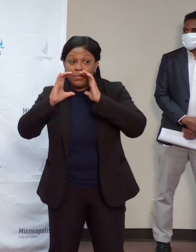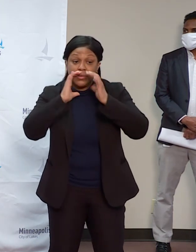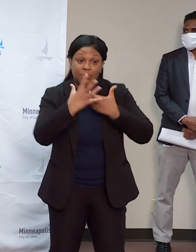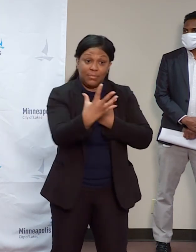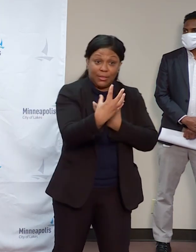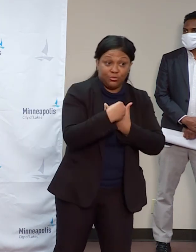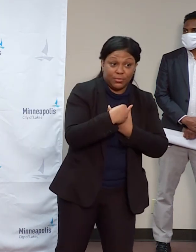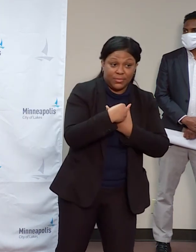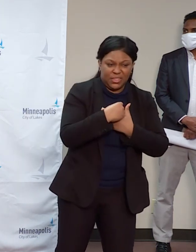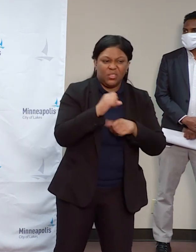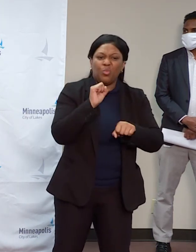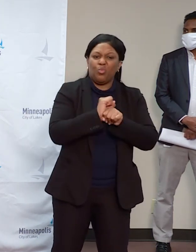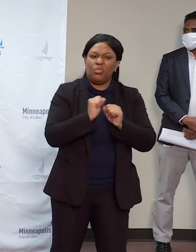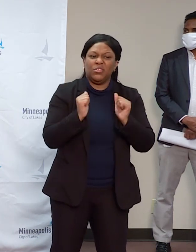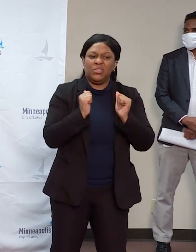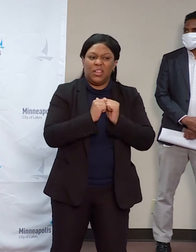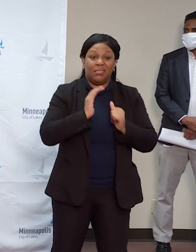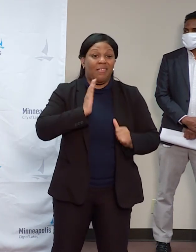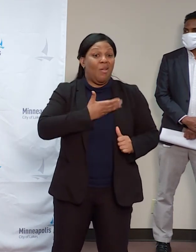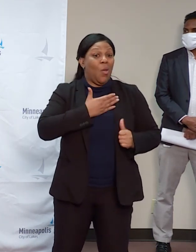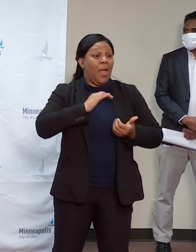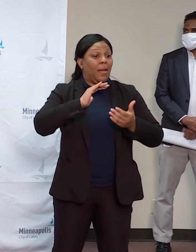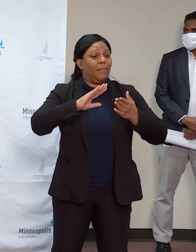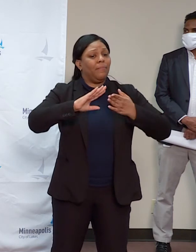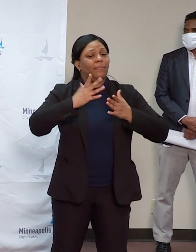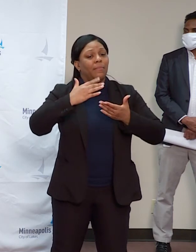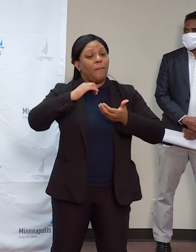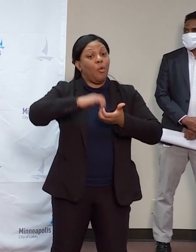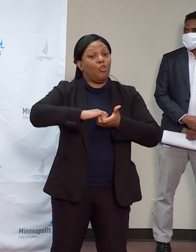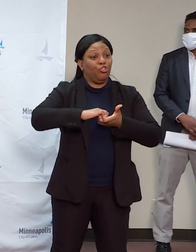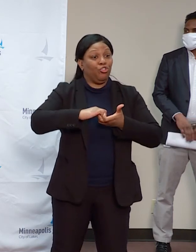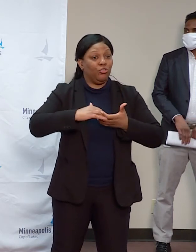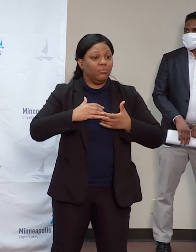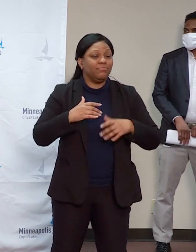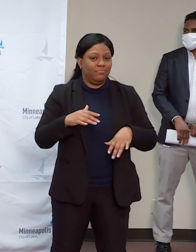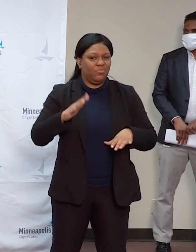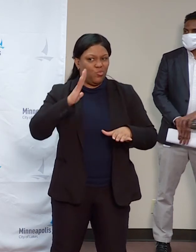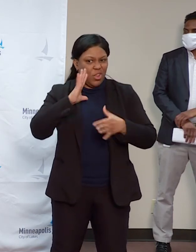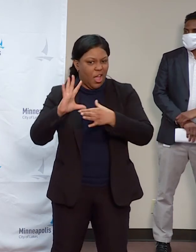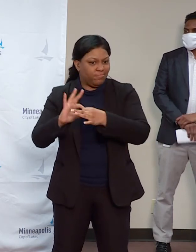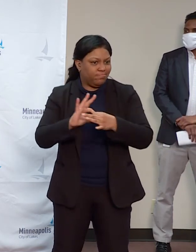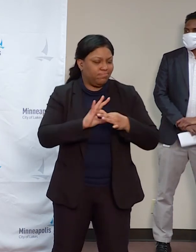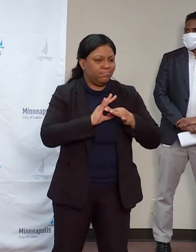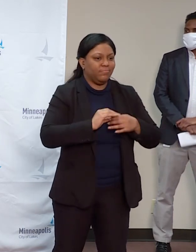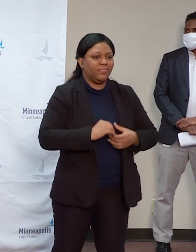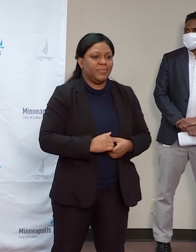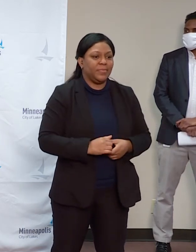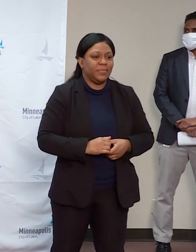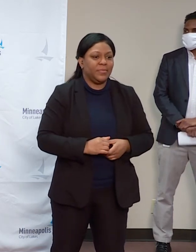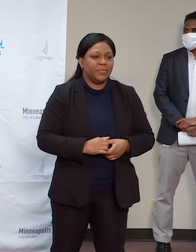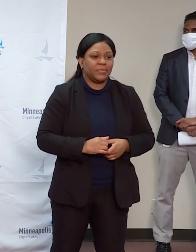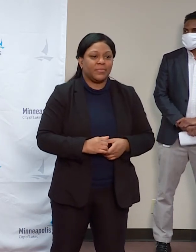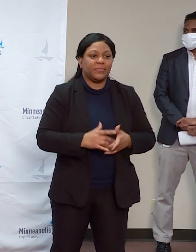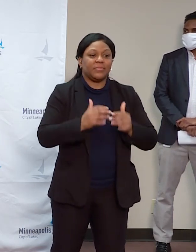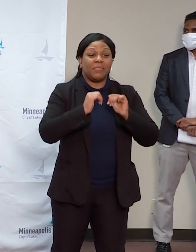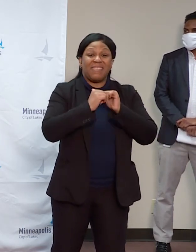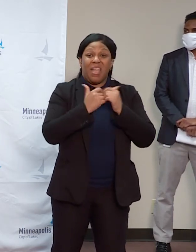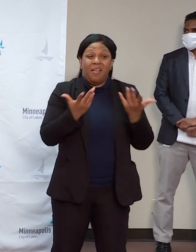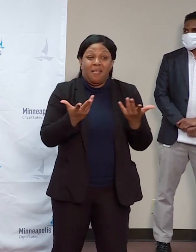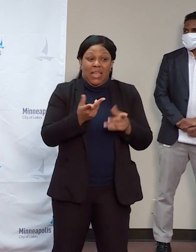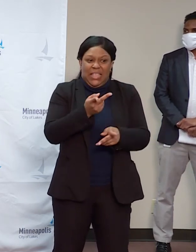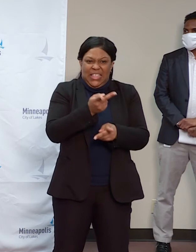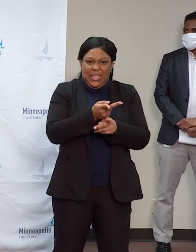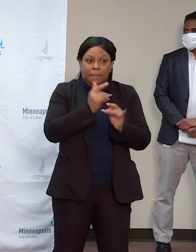partners from multiple jurisdictions and a joint information system to keep the public informed using a coordinated